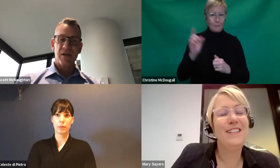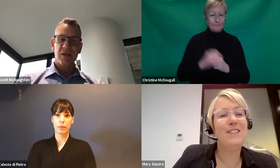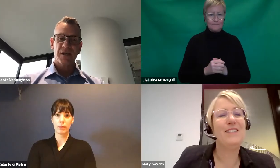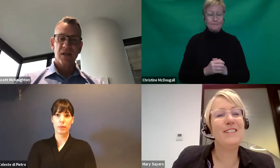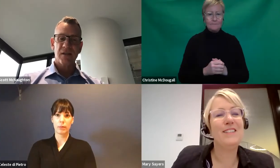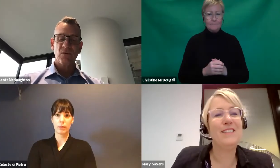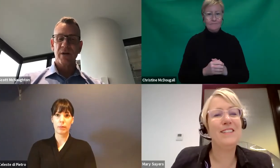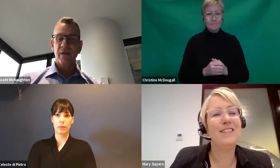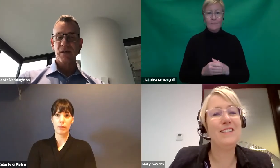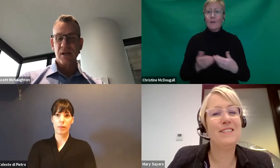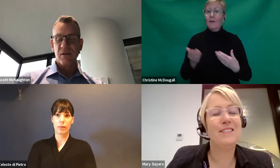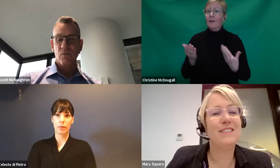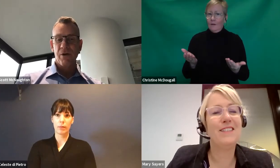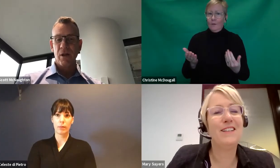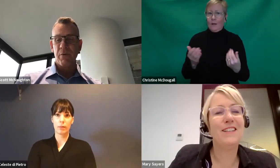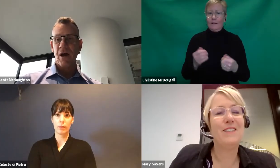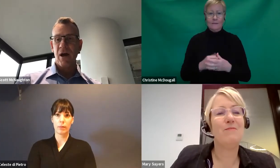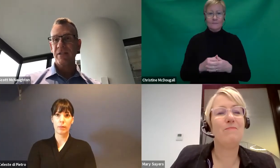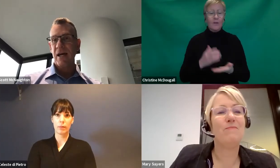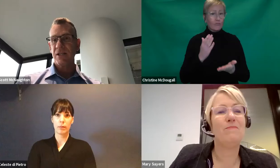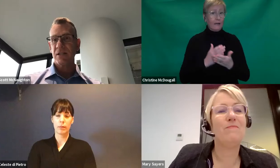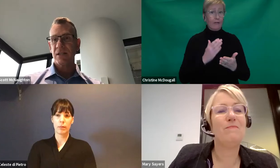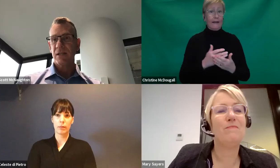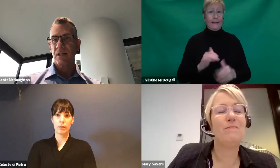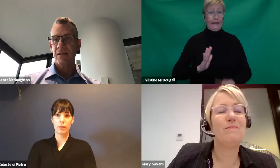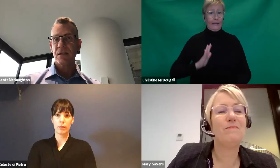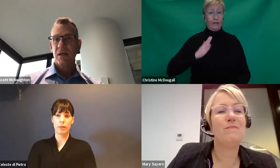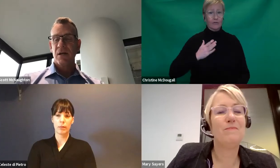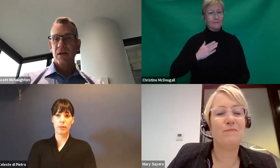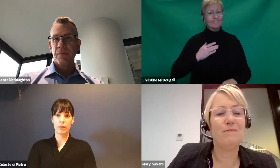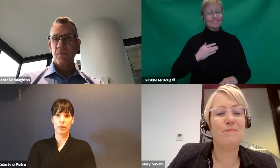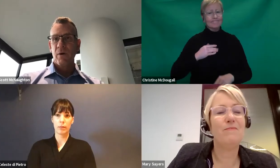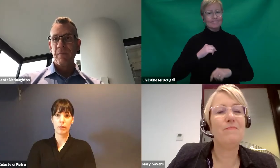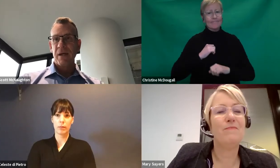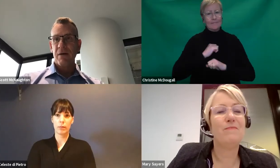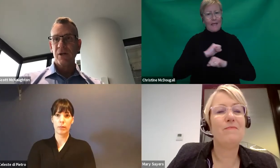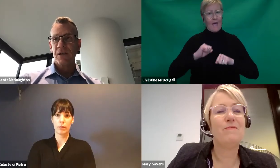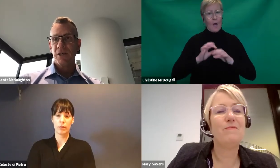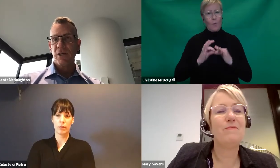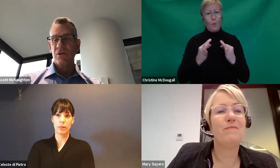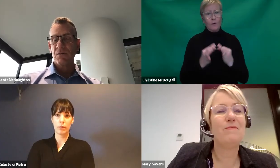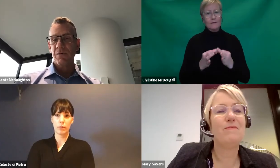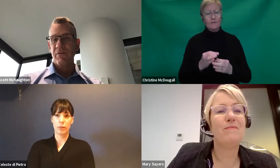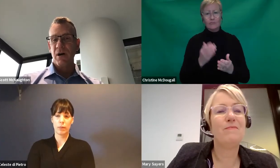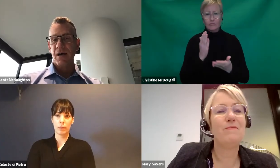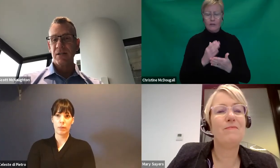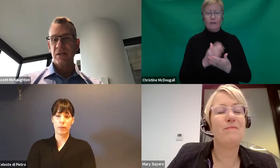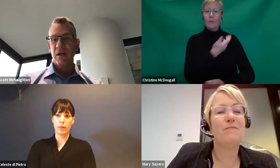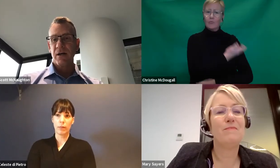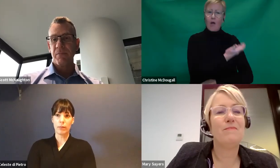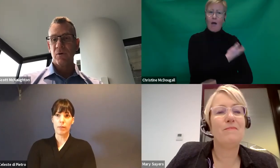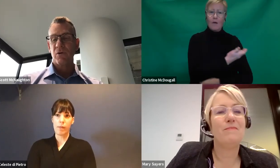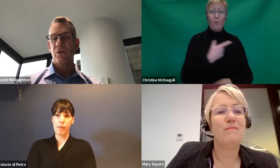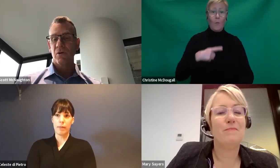very, very interesting. I think one of the things that we're really proud of as an agency is we've been able to continue to provide